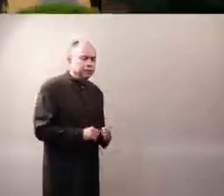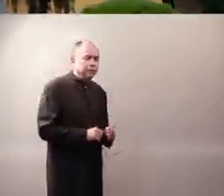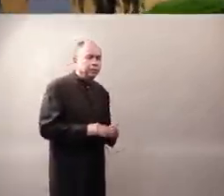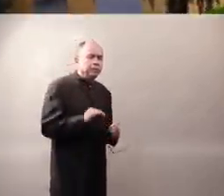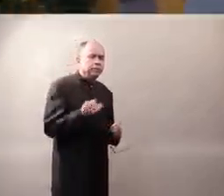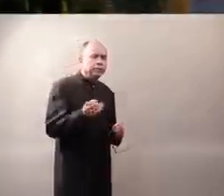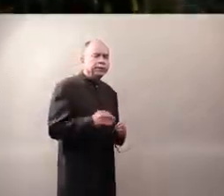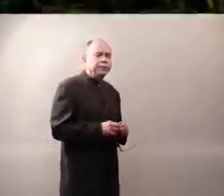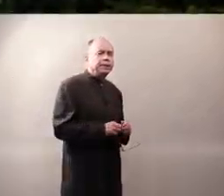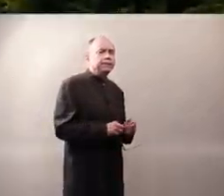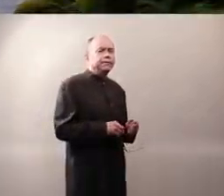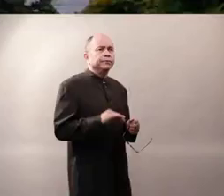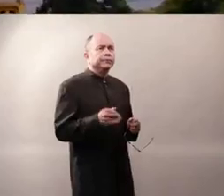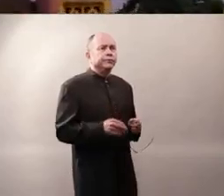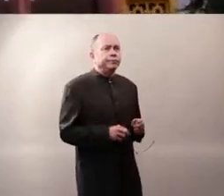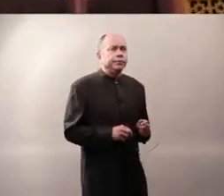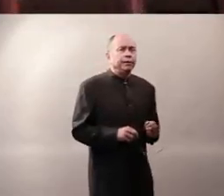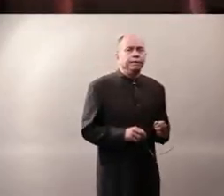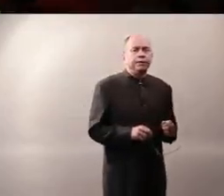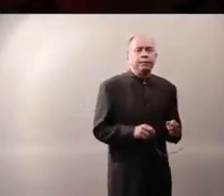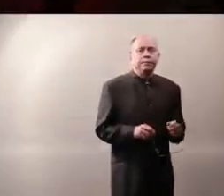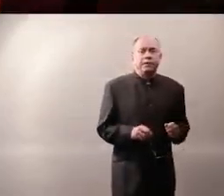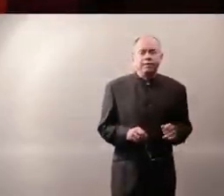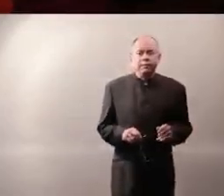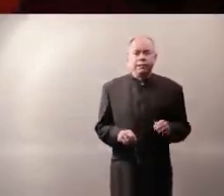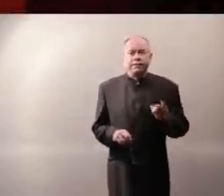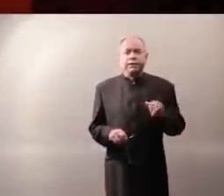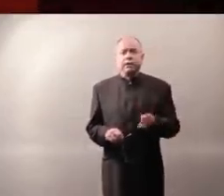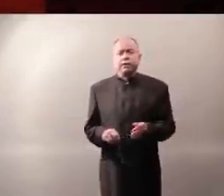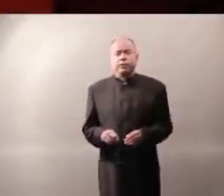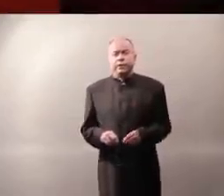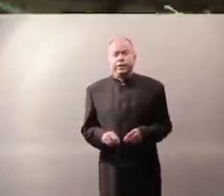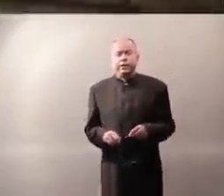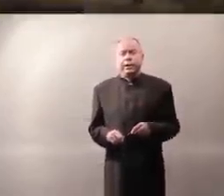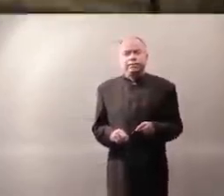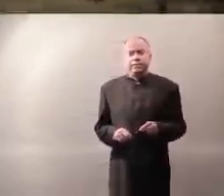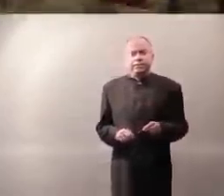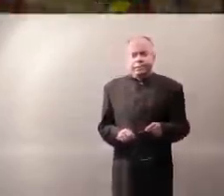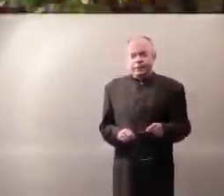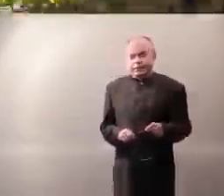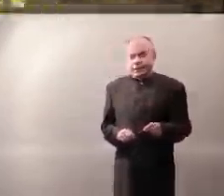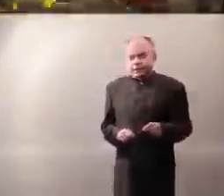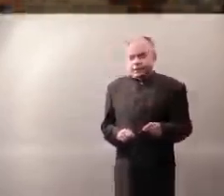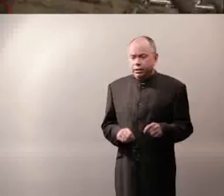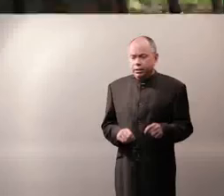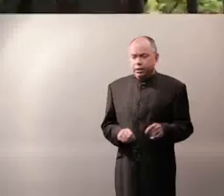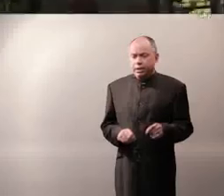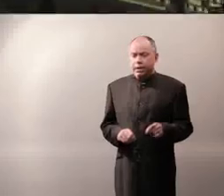14,000 of those students are freshmen and sophomores and they are located on Campus D. And